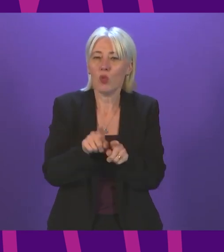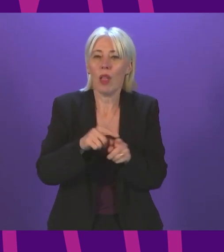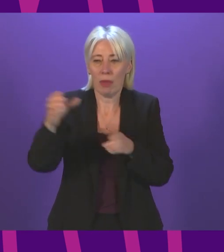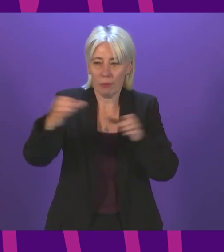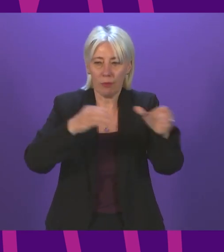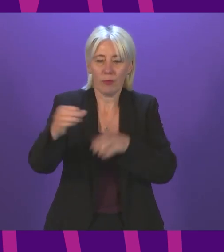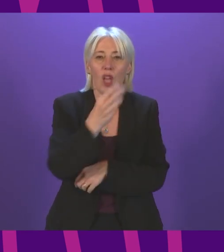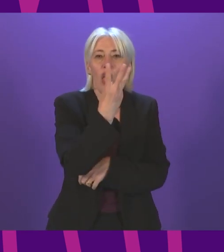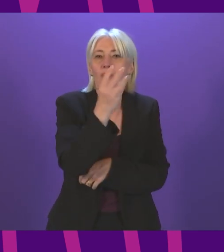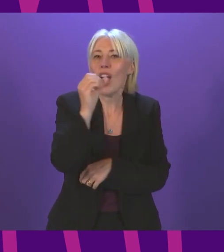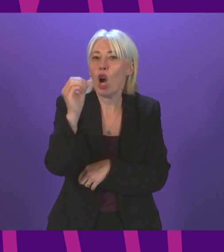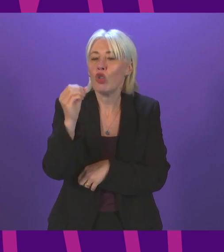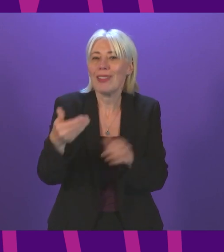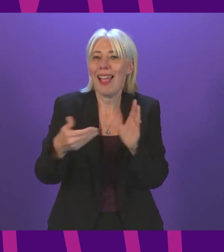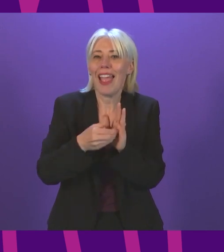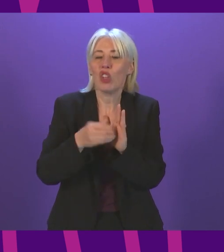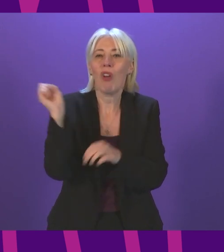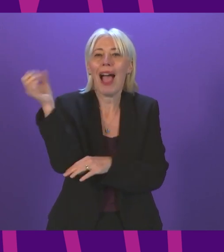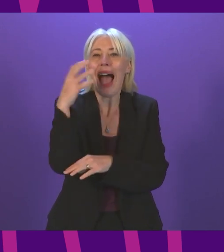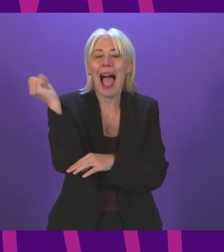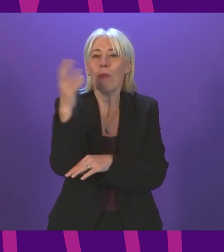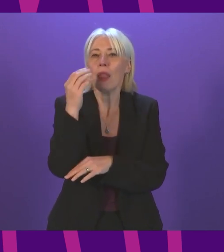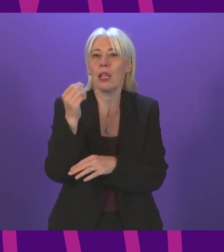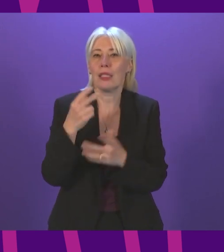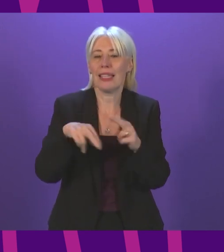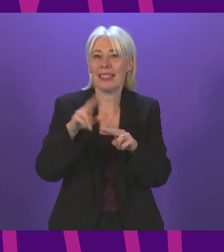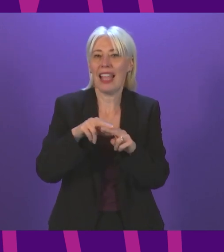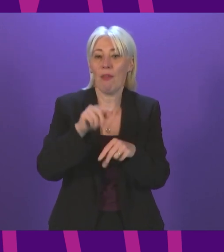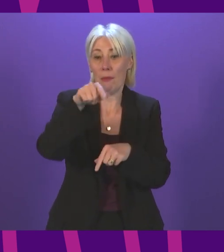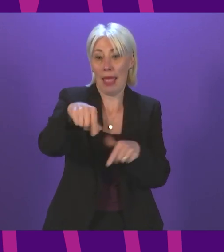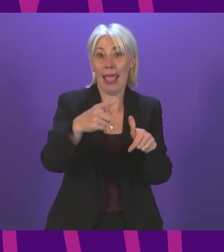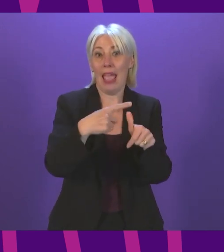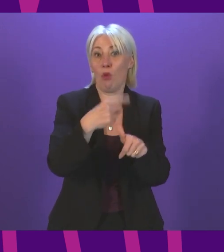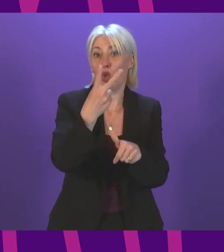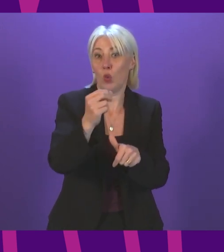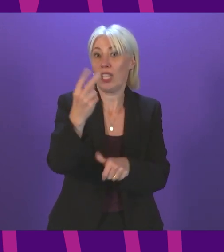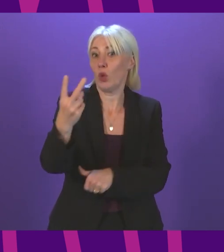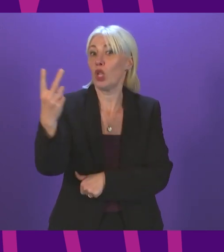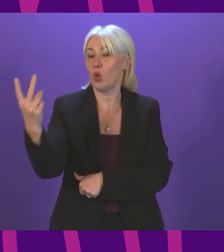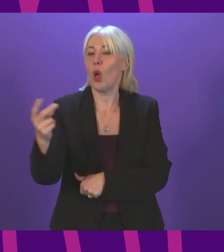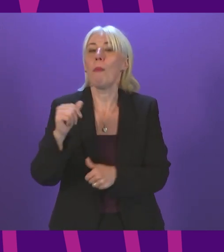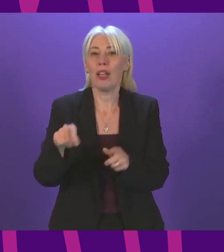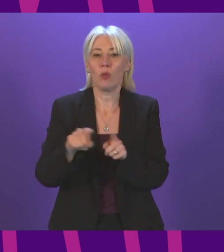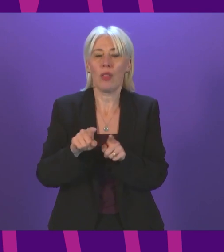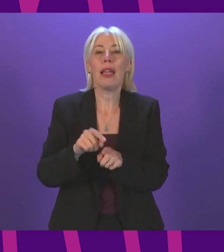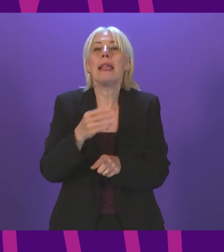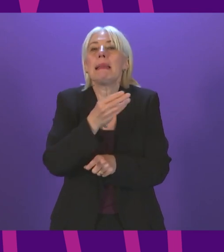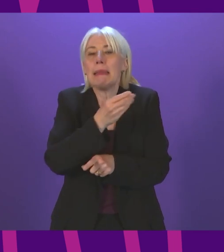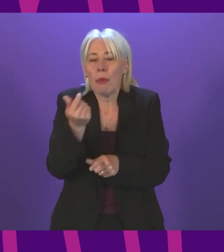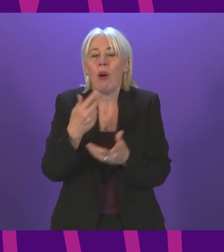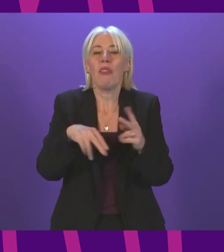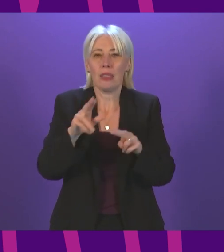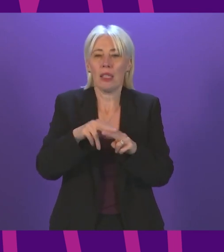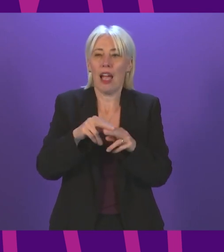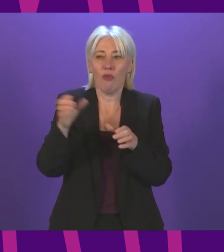300 additional ambulance staff by April 2022. But also, he is right, some additional staff, sorry, some staff will also be